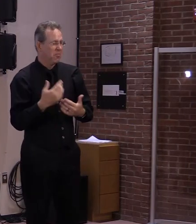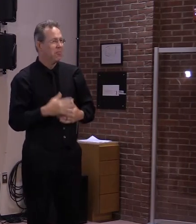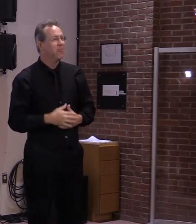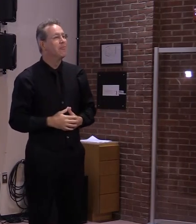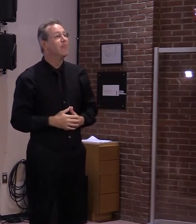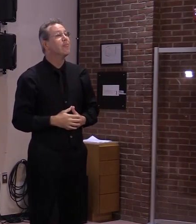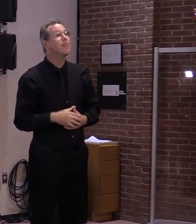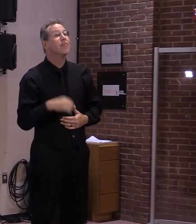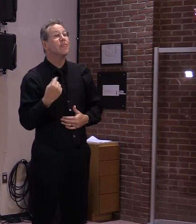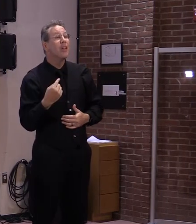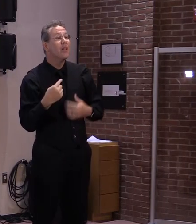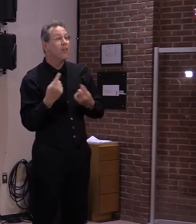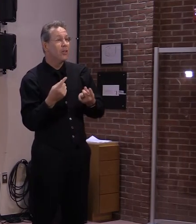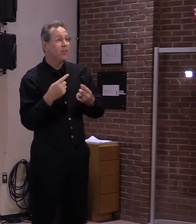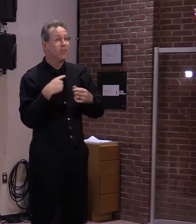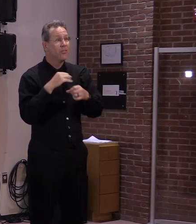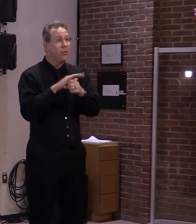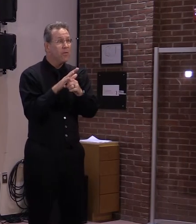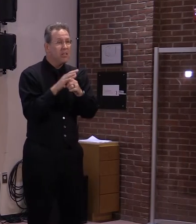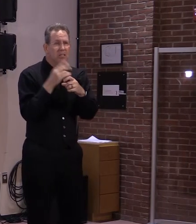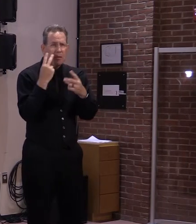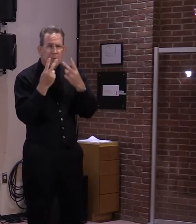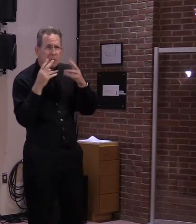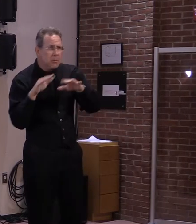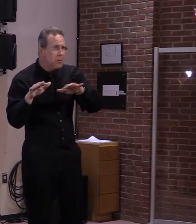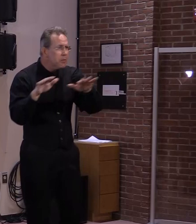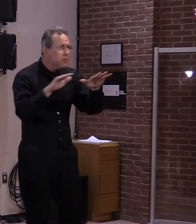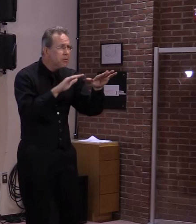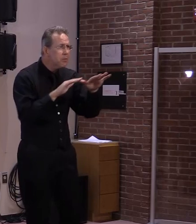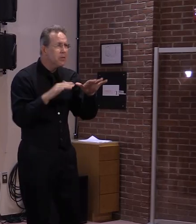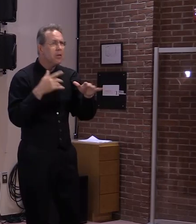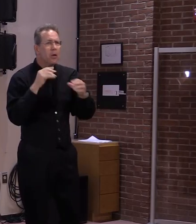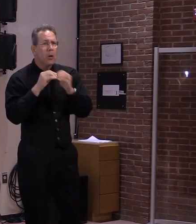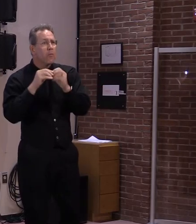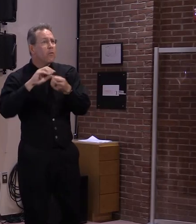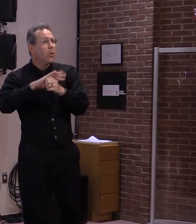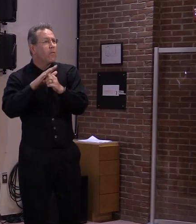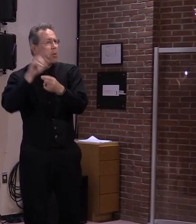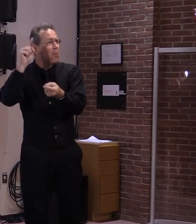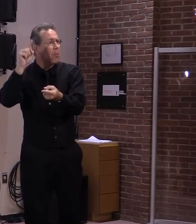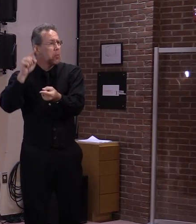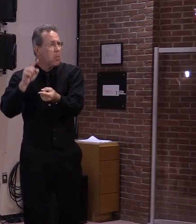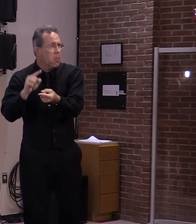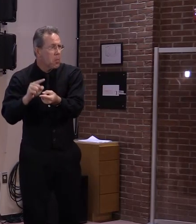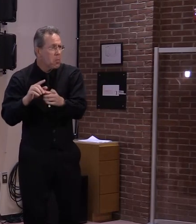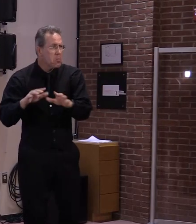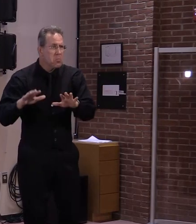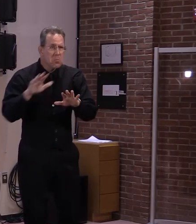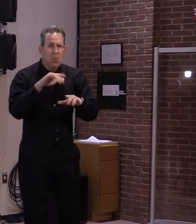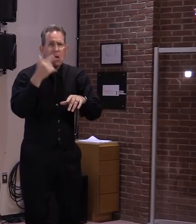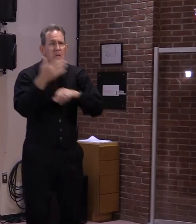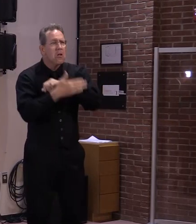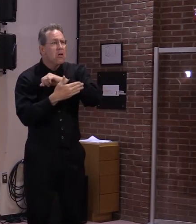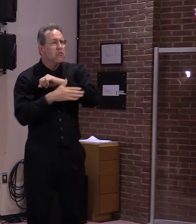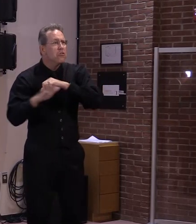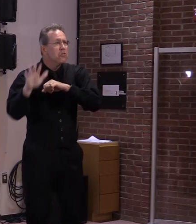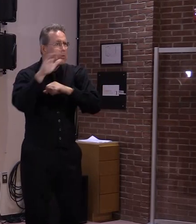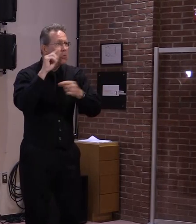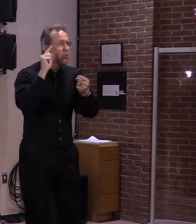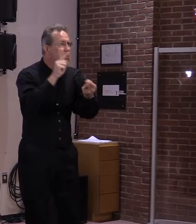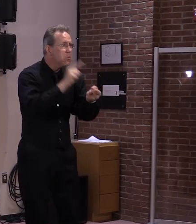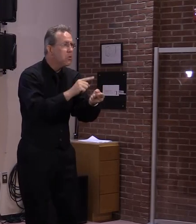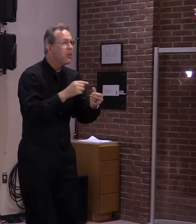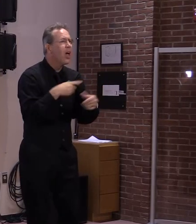improving across the state, the region and the country, we did want to provide an update on the situation in